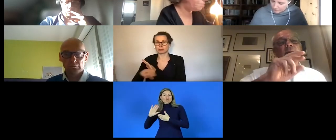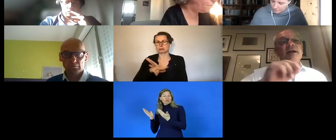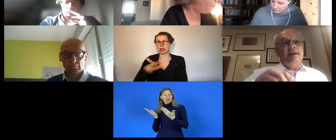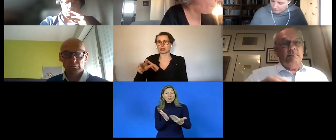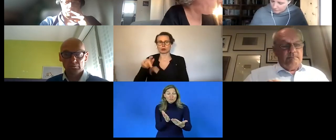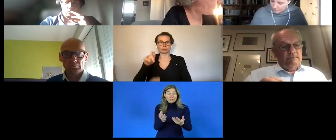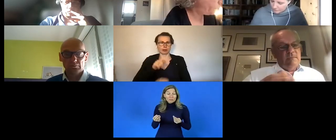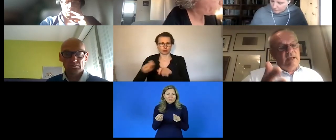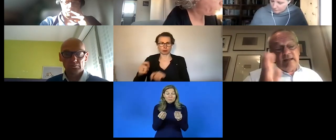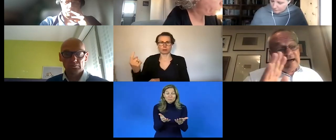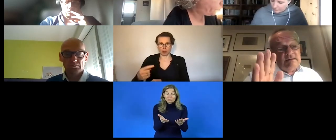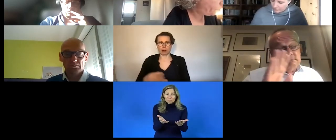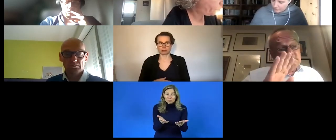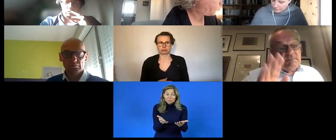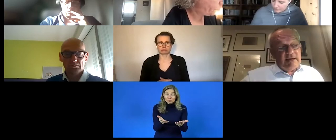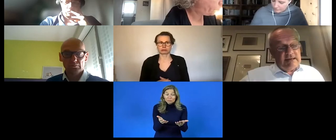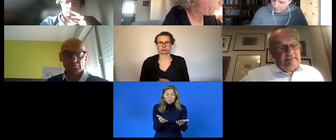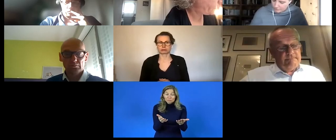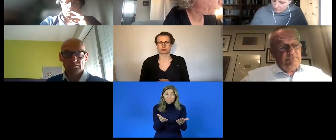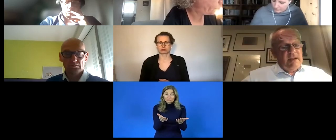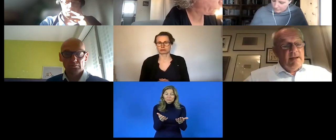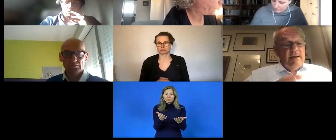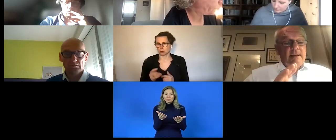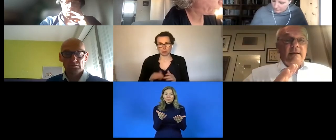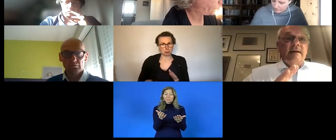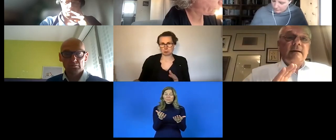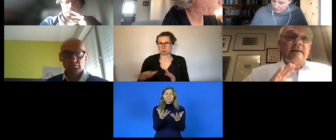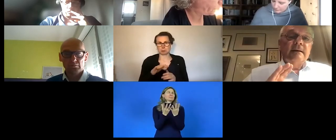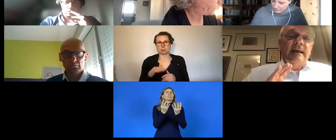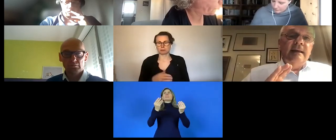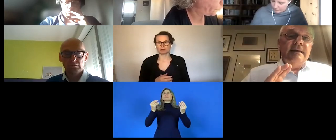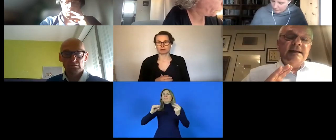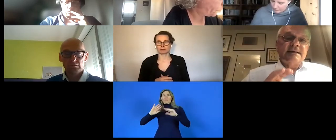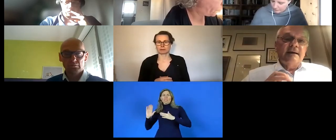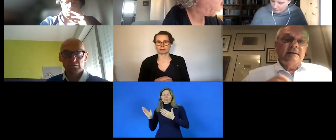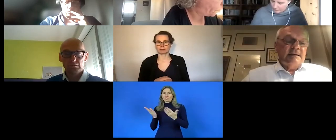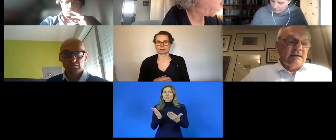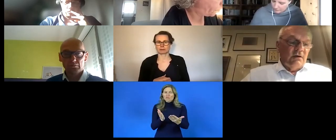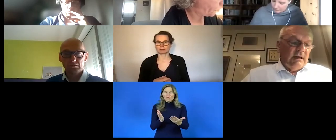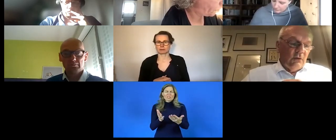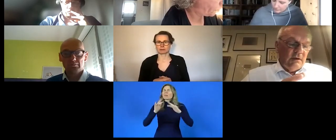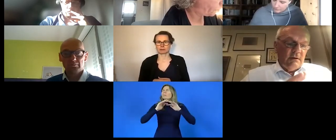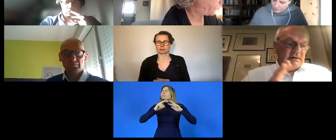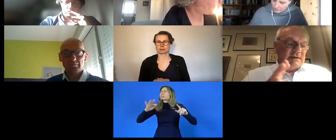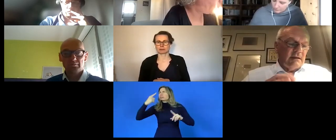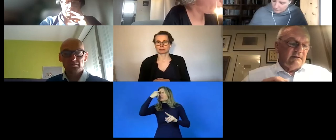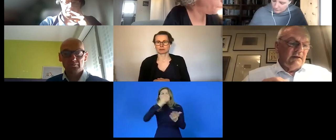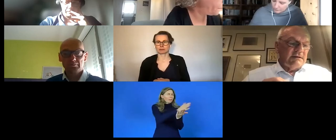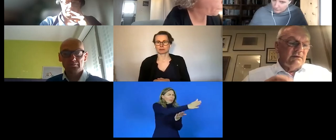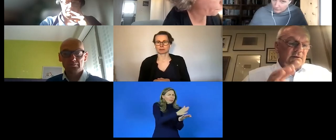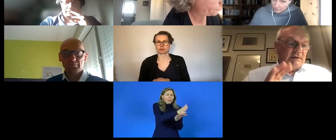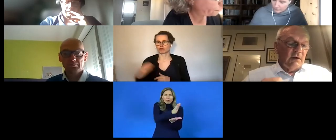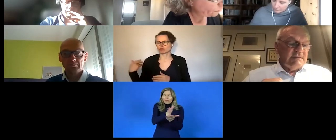a huge number of services in all areas you can think of and